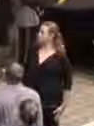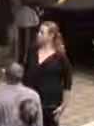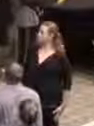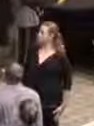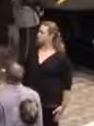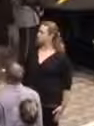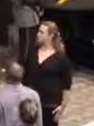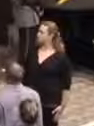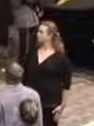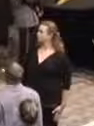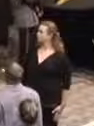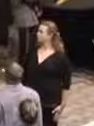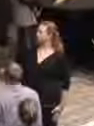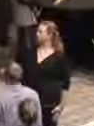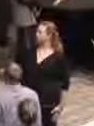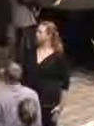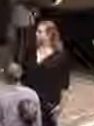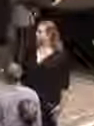Forward march.